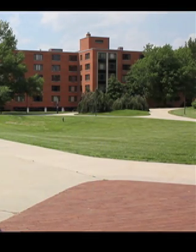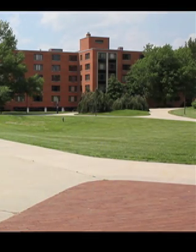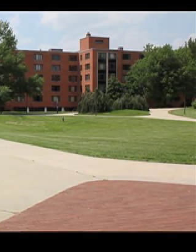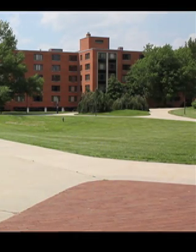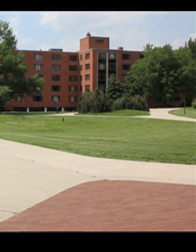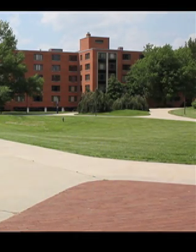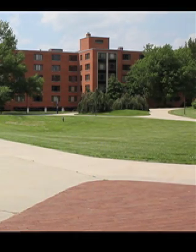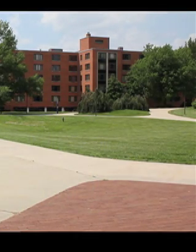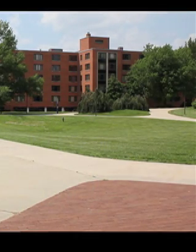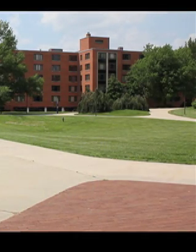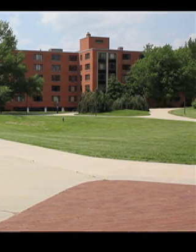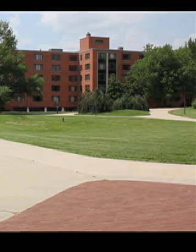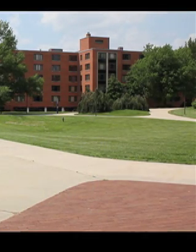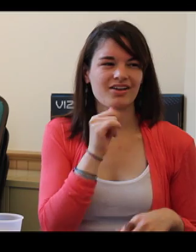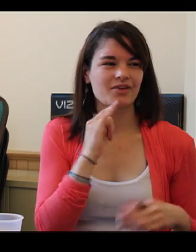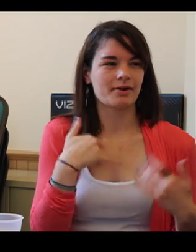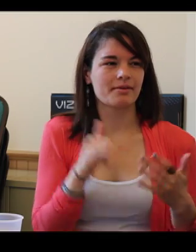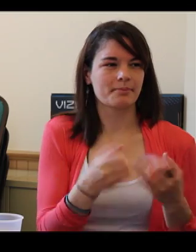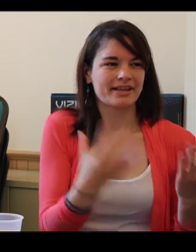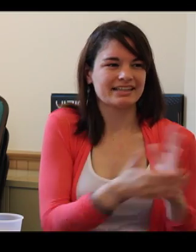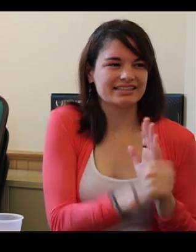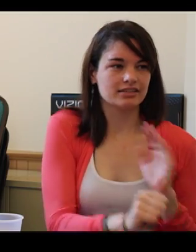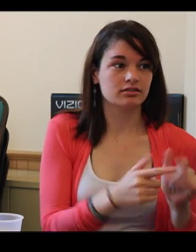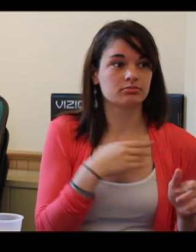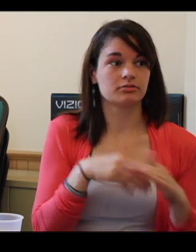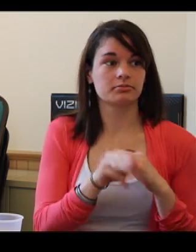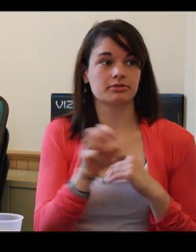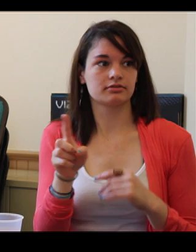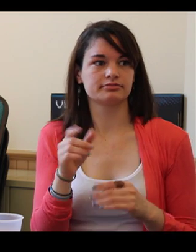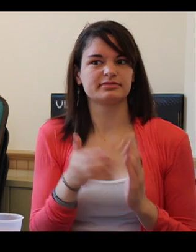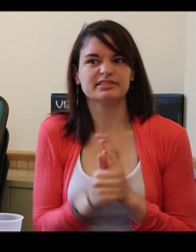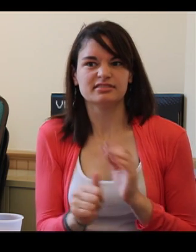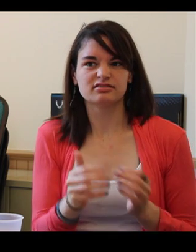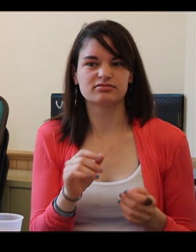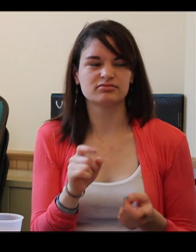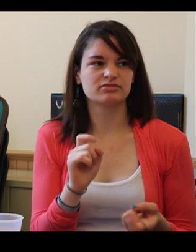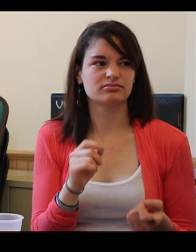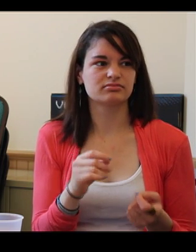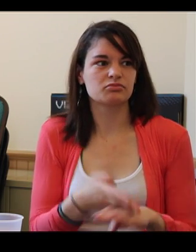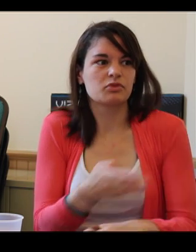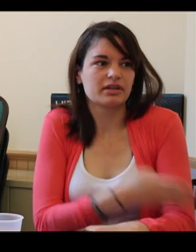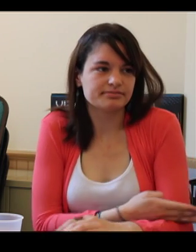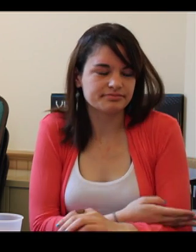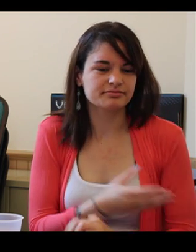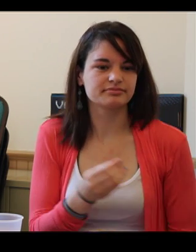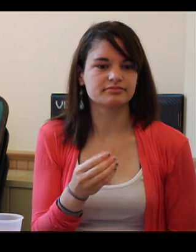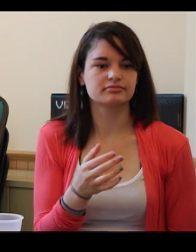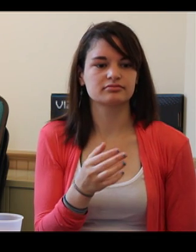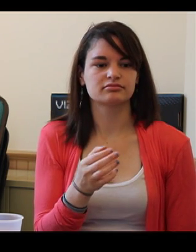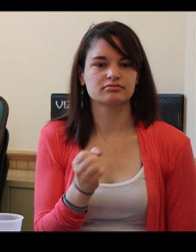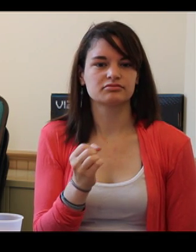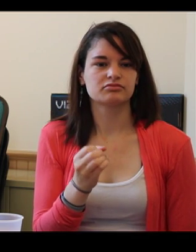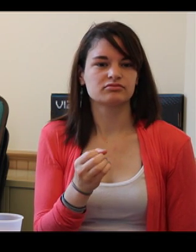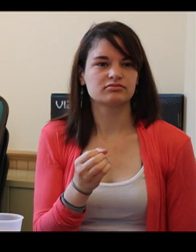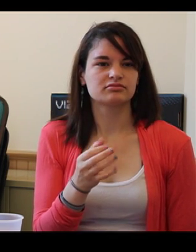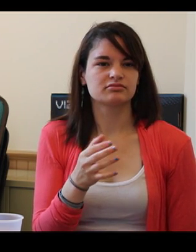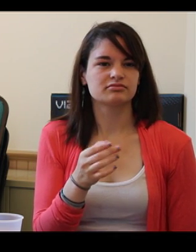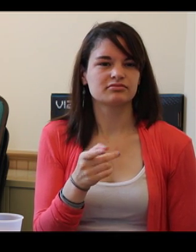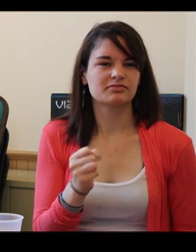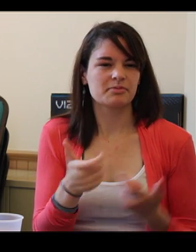MSSD and has continued here with my time in Gallaudet. So in that kind of comparison with a public school setting, I'd say there's a lot of differences because I never